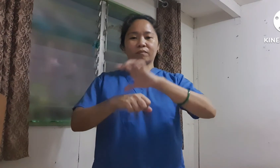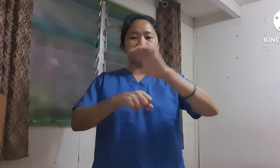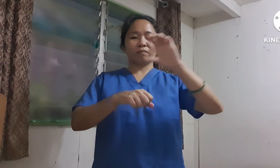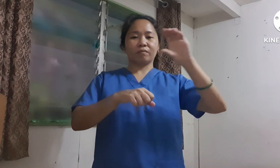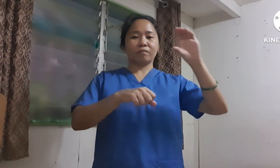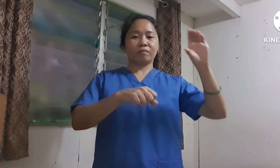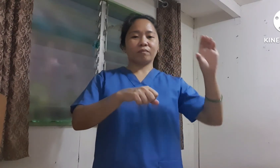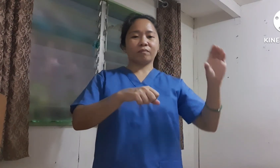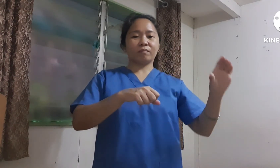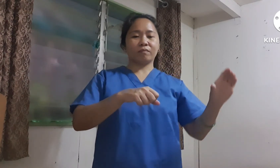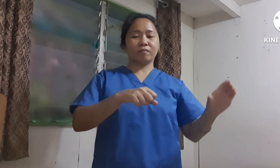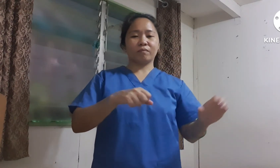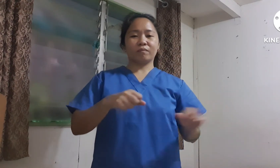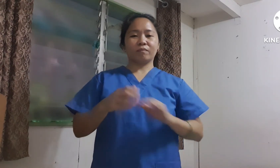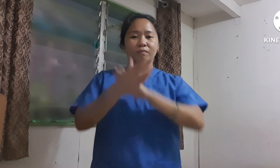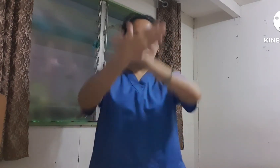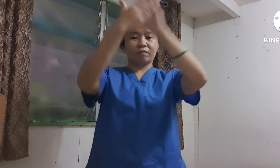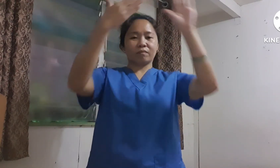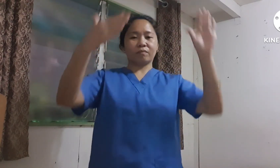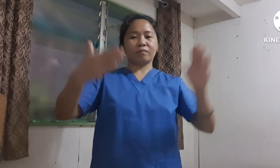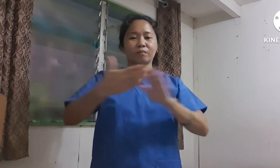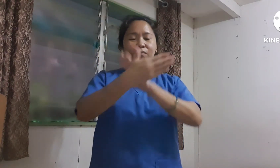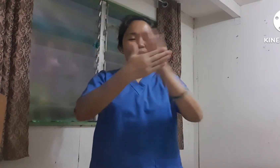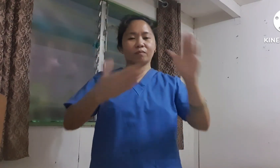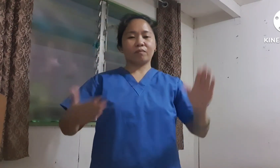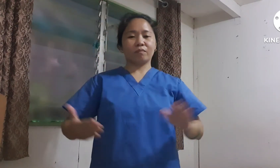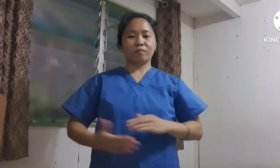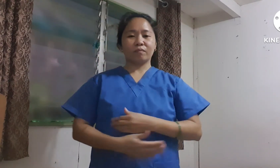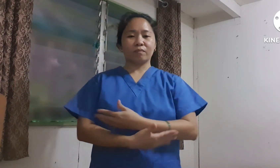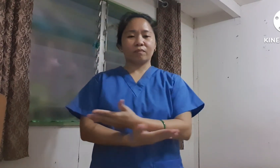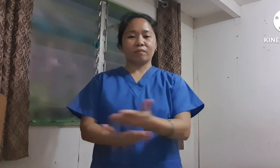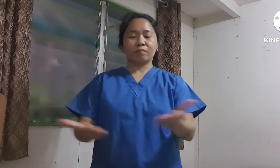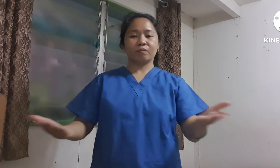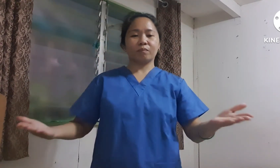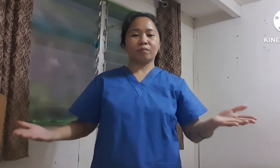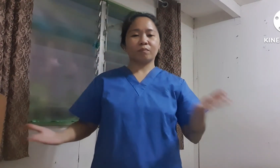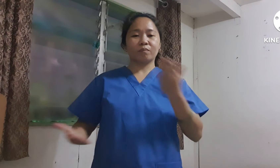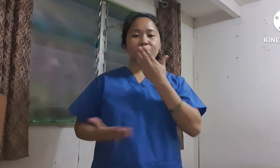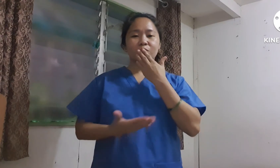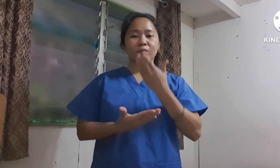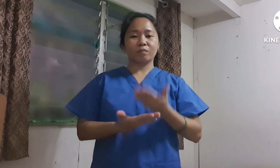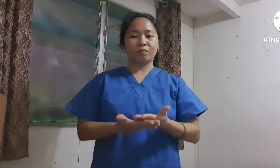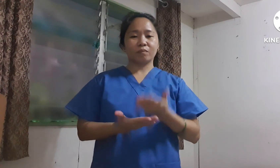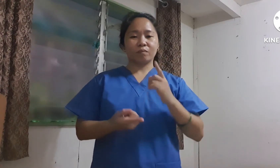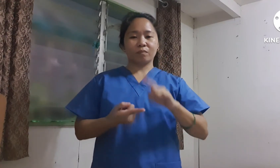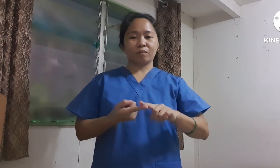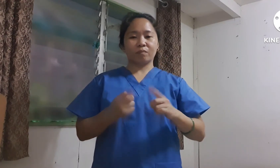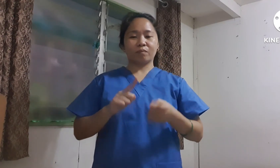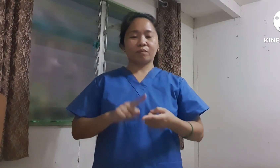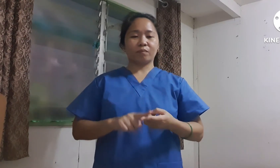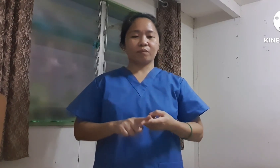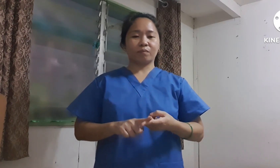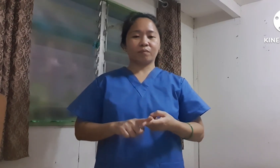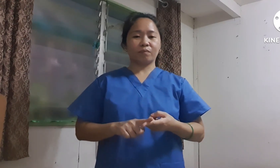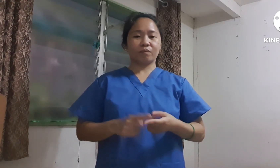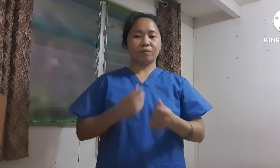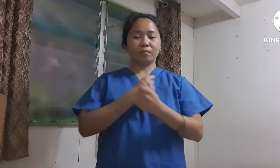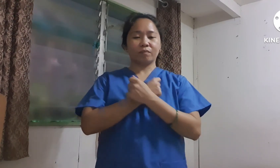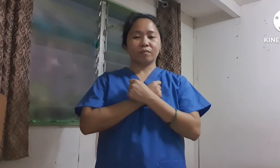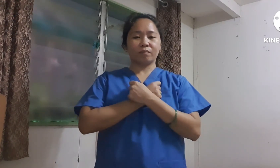rainbow in the sky, I can be a good friend, I